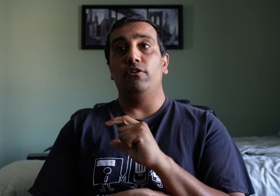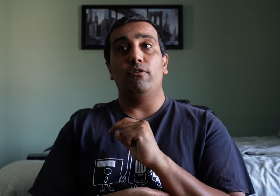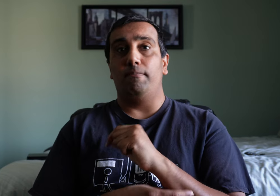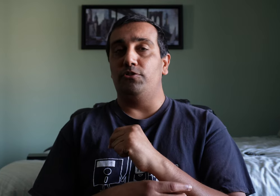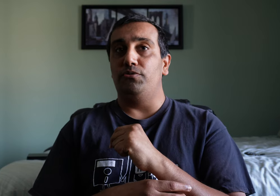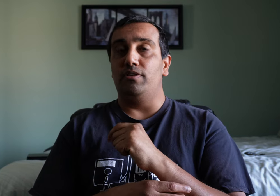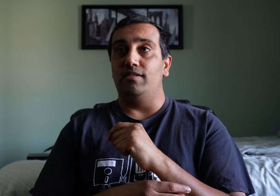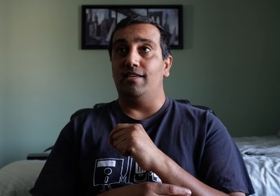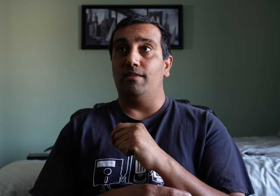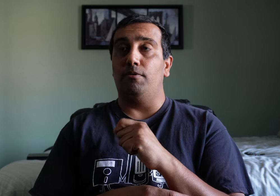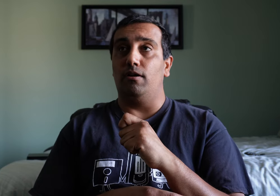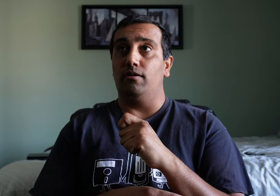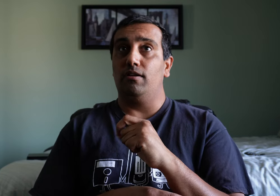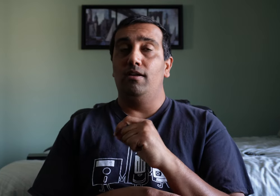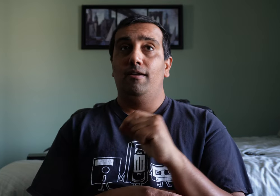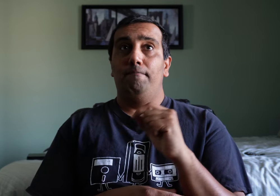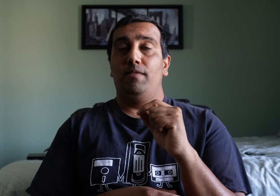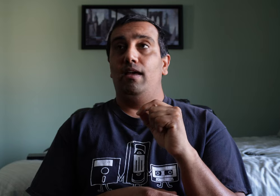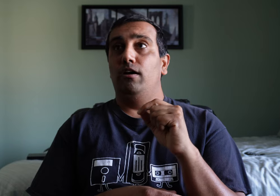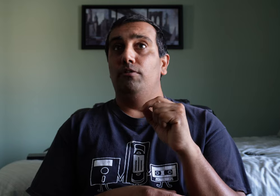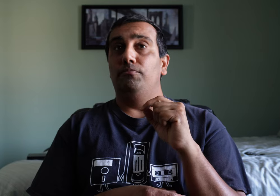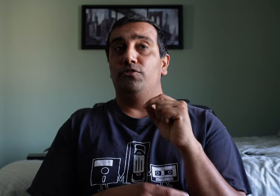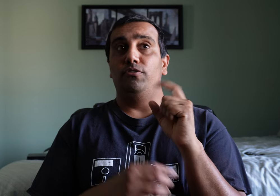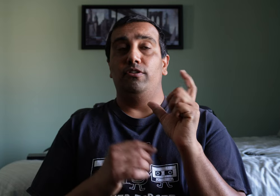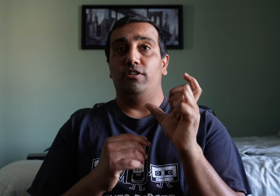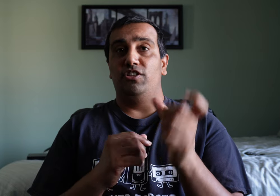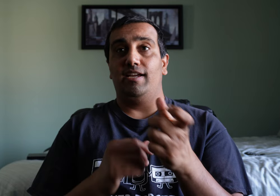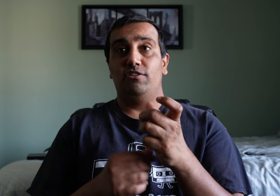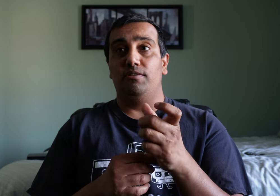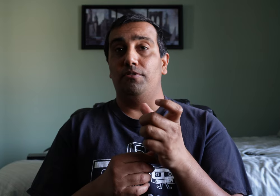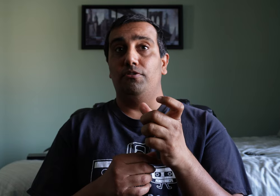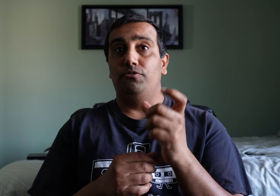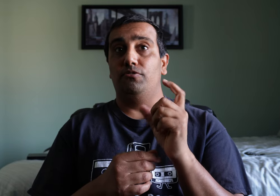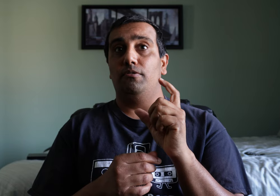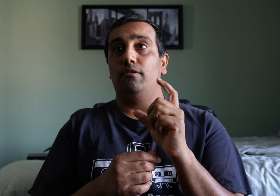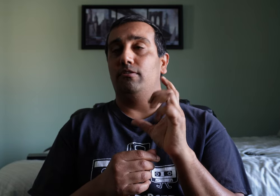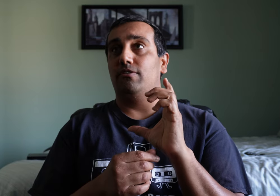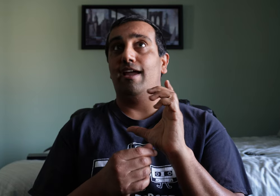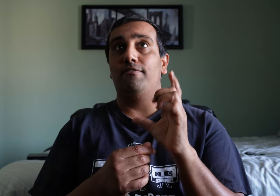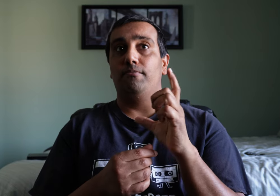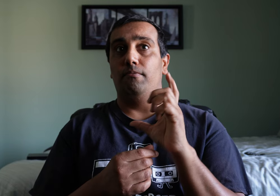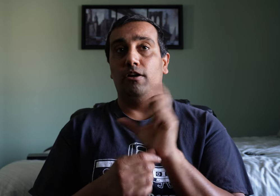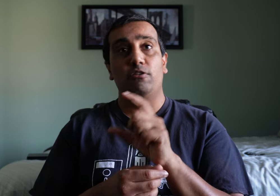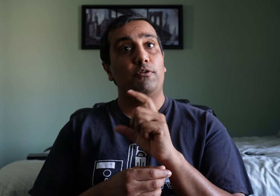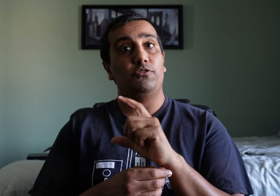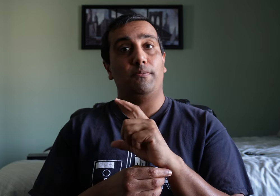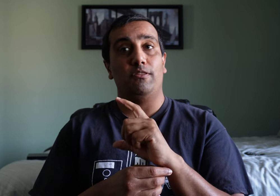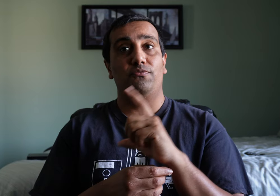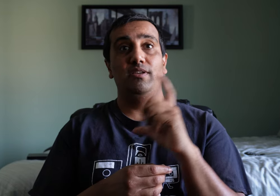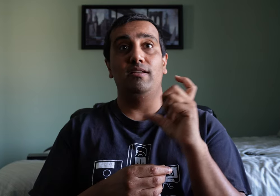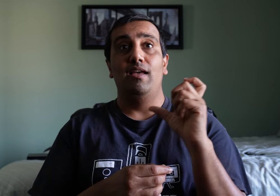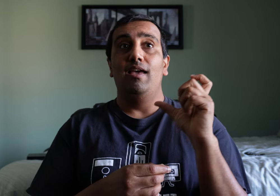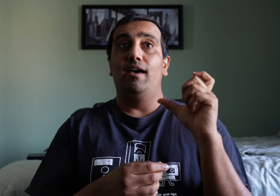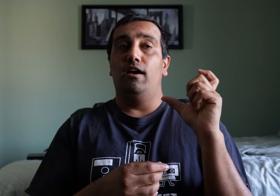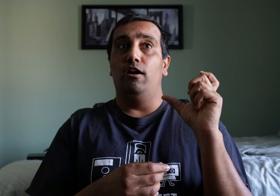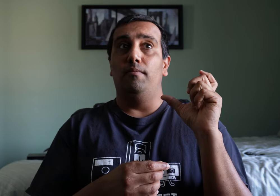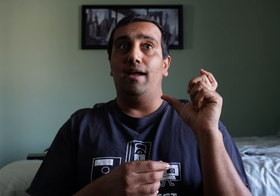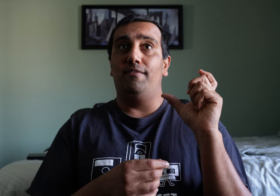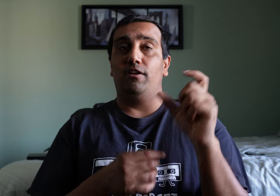photo opportunities at the park. Um, so you can check out some of those. So I have the audio post up on the feed. Um, I have a